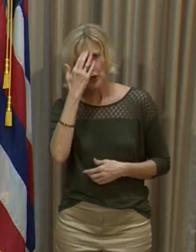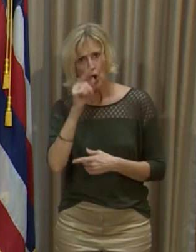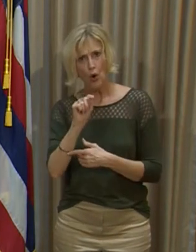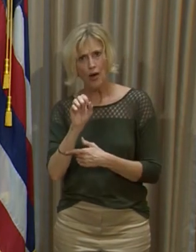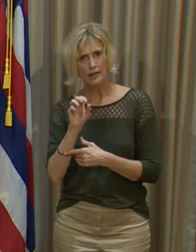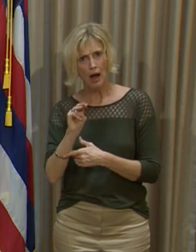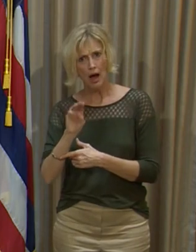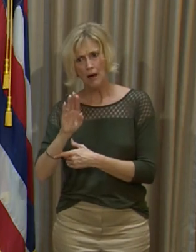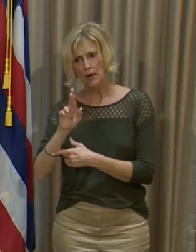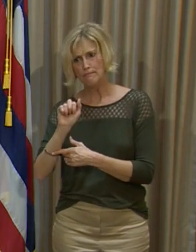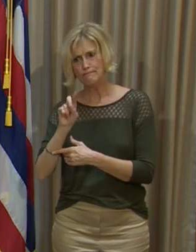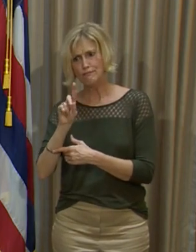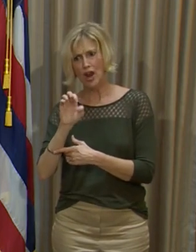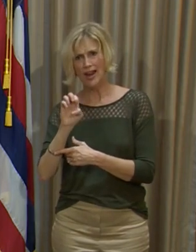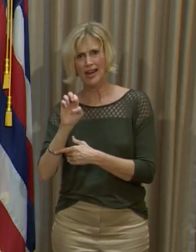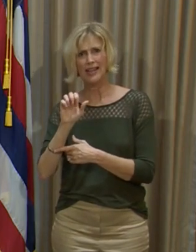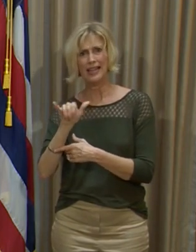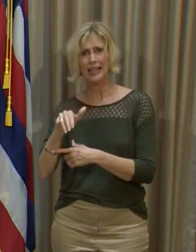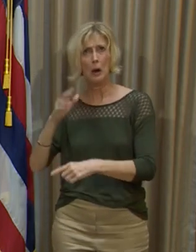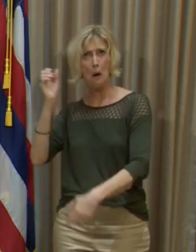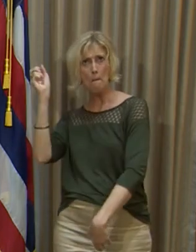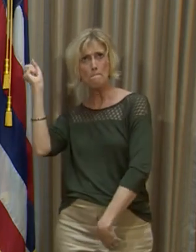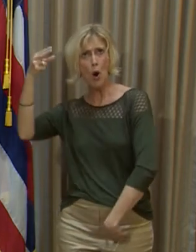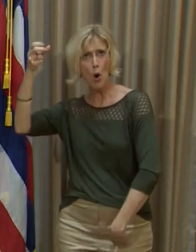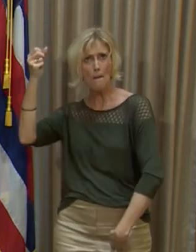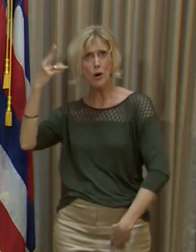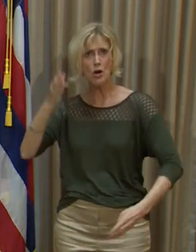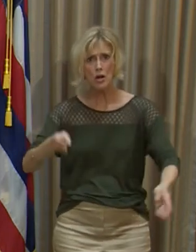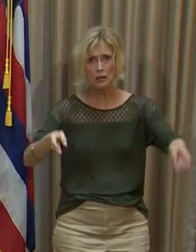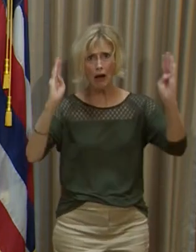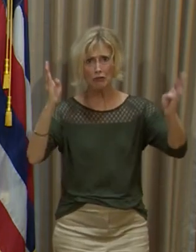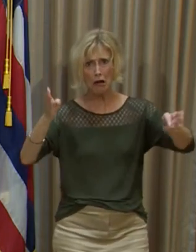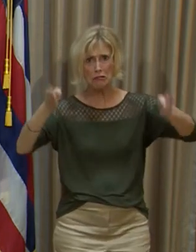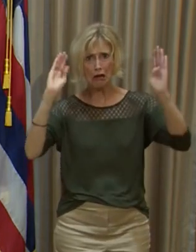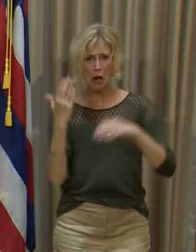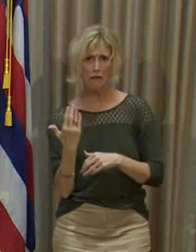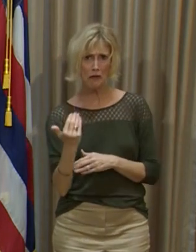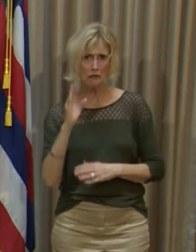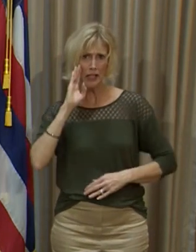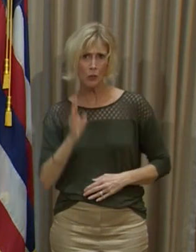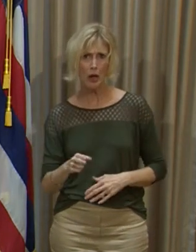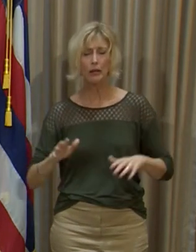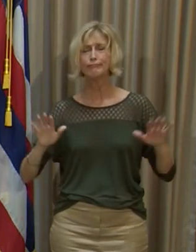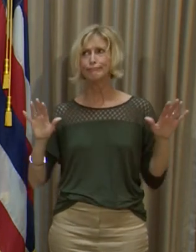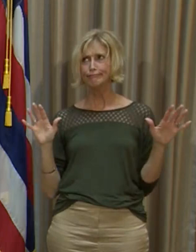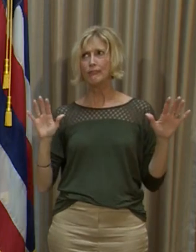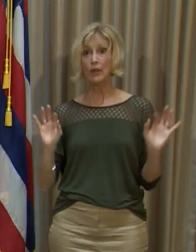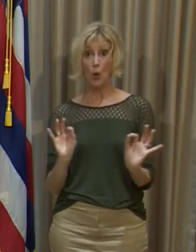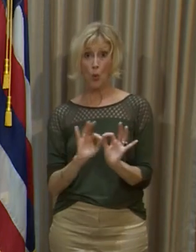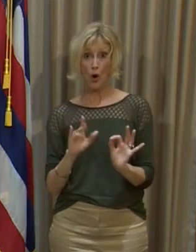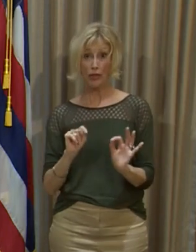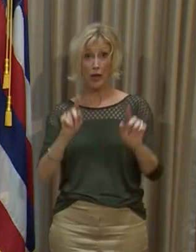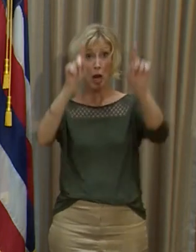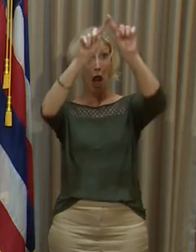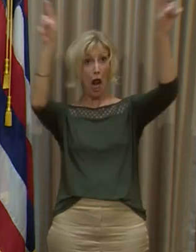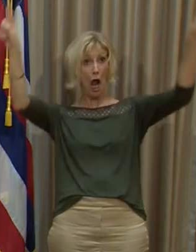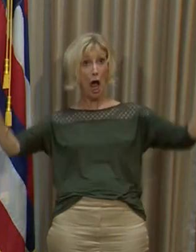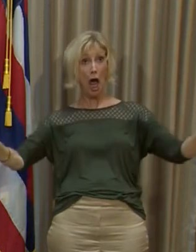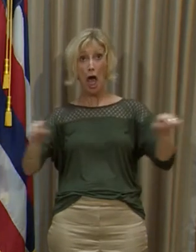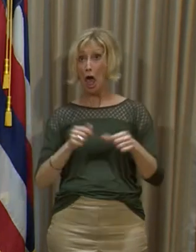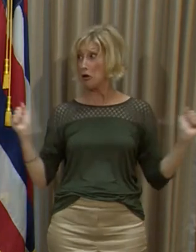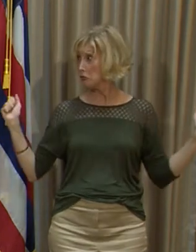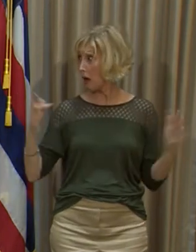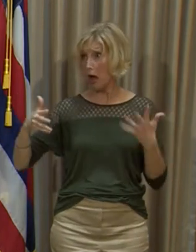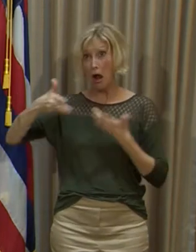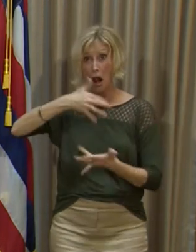to throw 15 touchdown passes, win his 30th Super Bowl. It's probably not worth watching in a big gang and